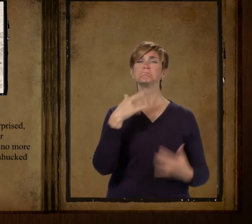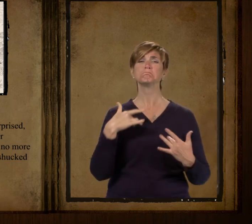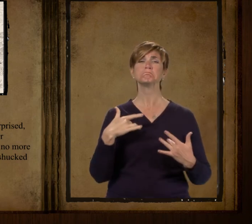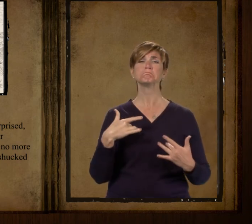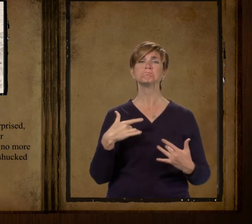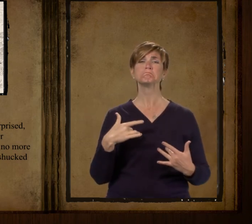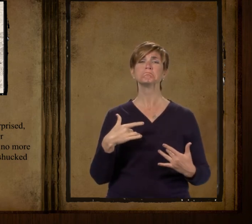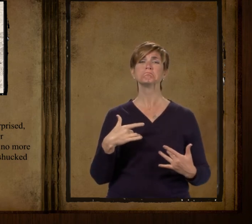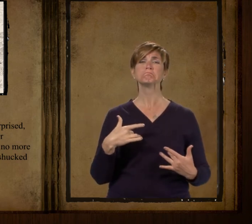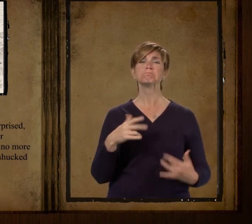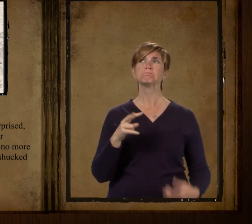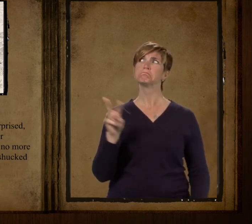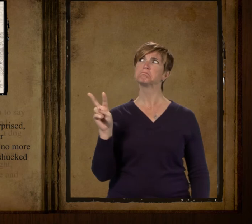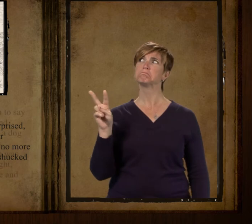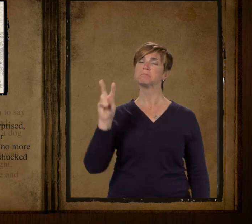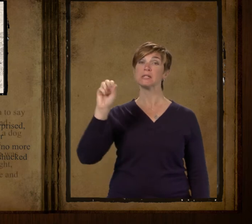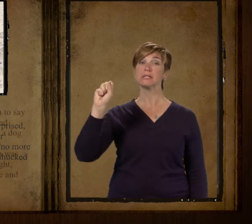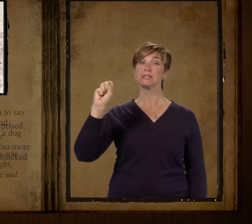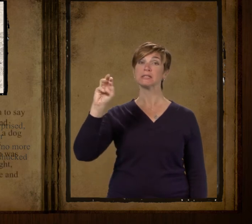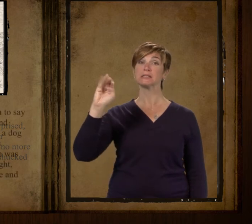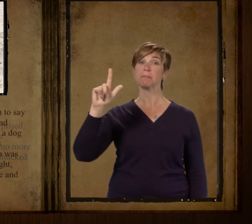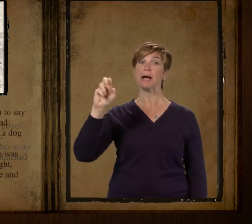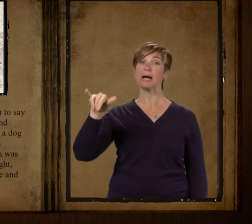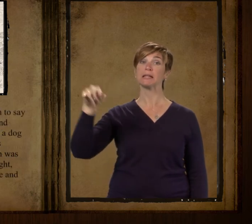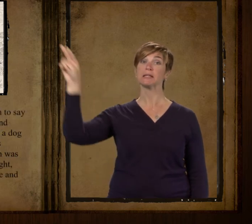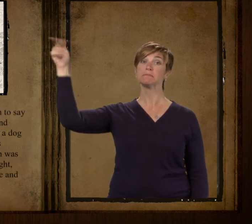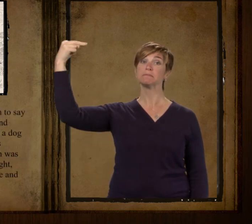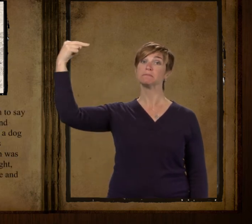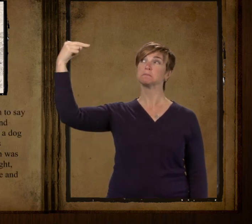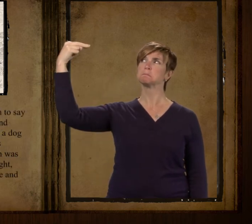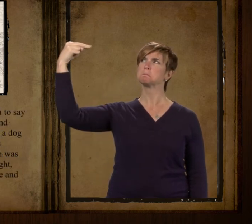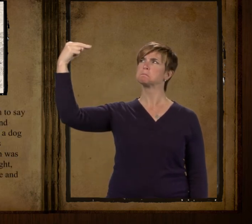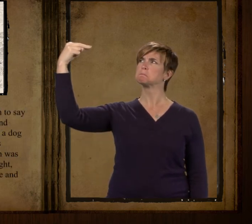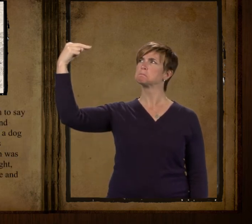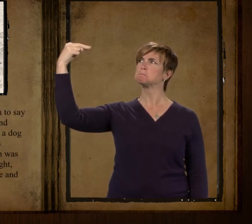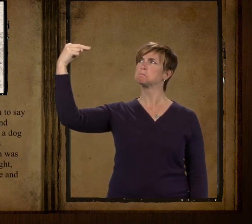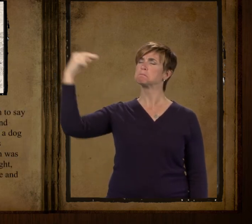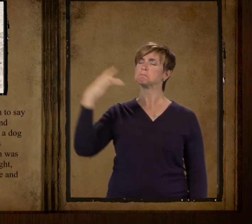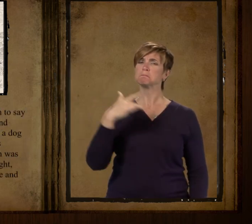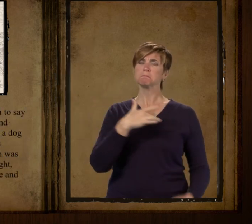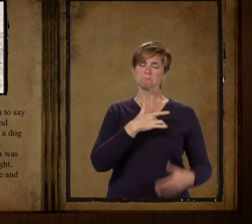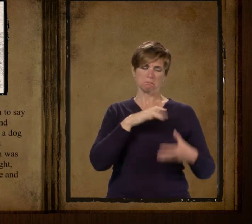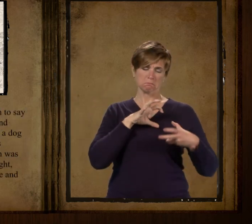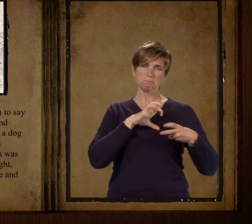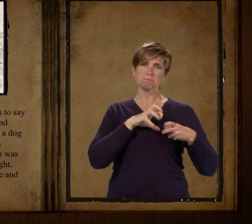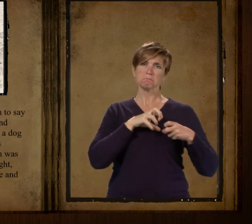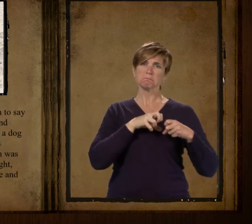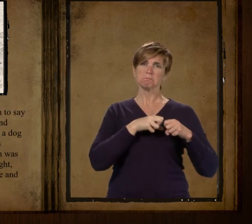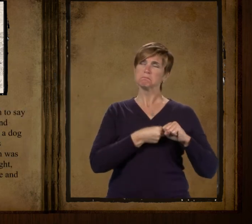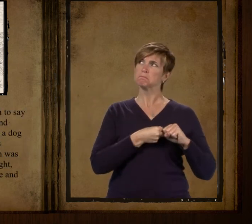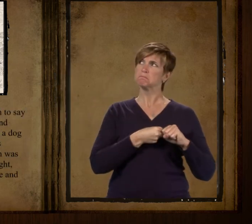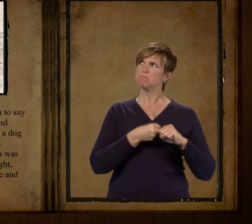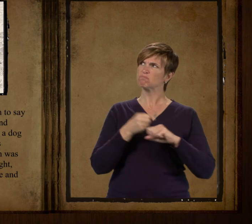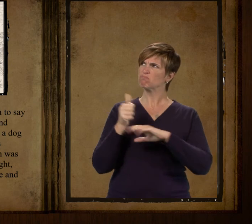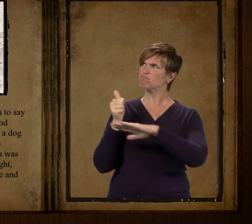didn't try no more to win the fight and so he got shucked out bad he gives smiley a look